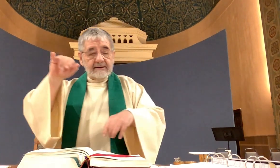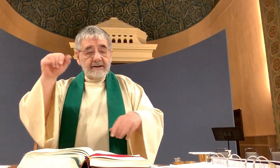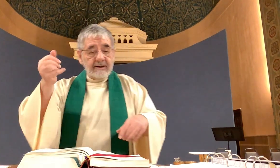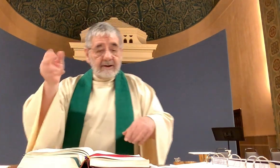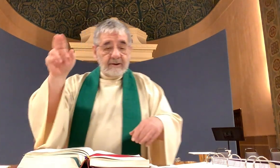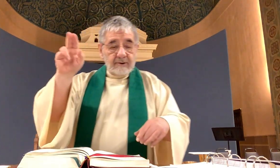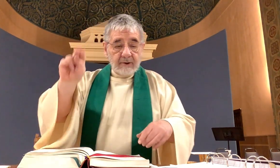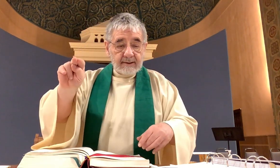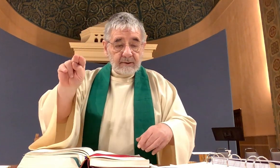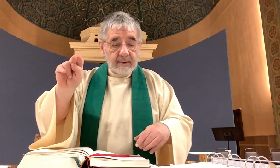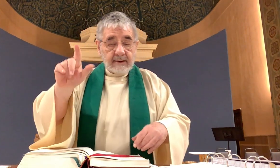January 23rd,